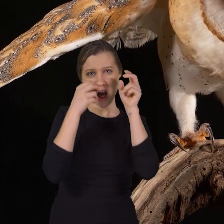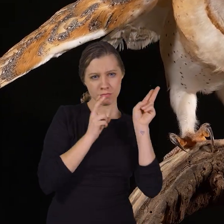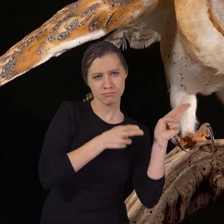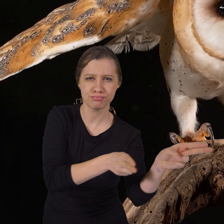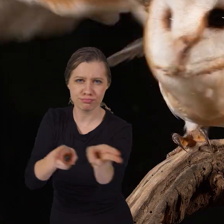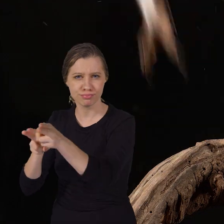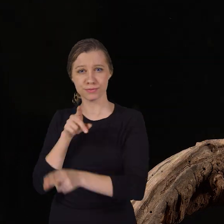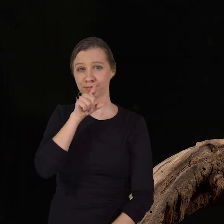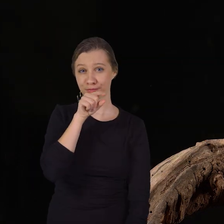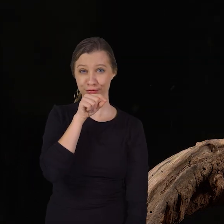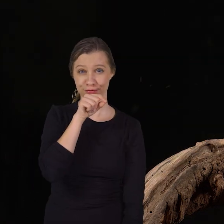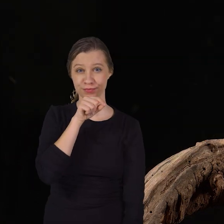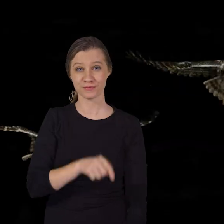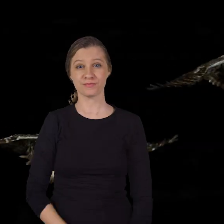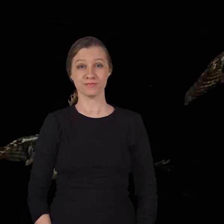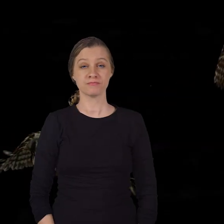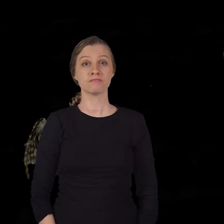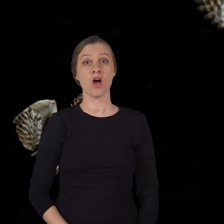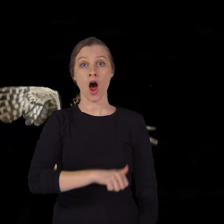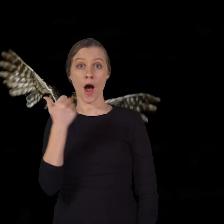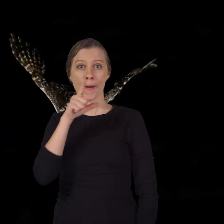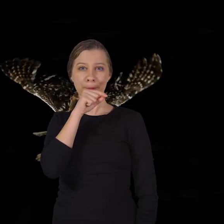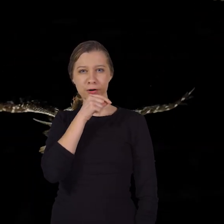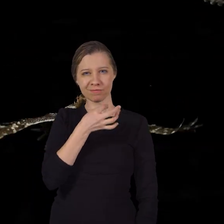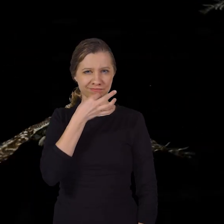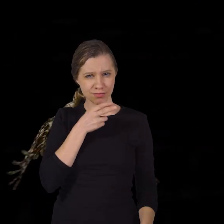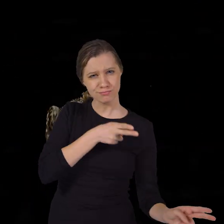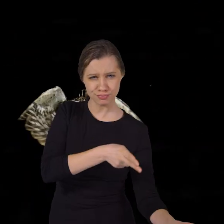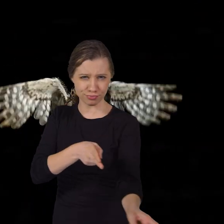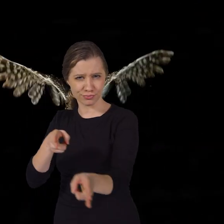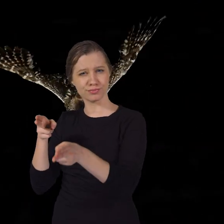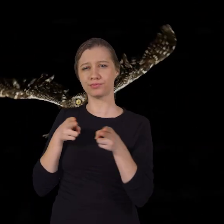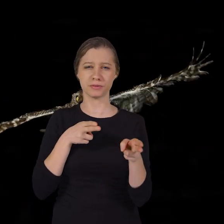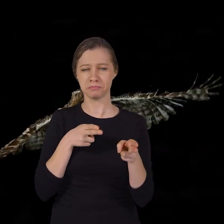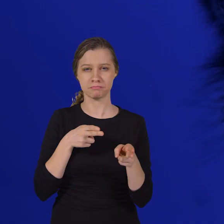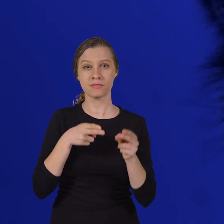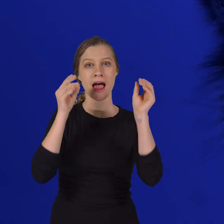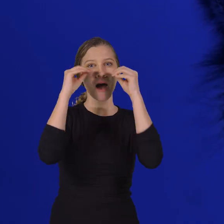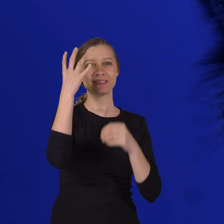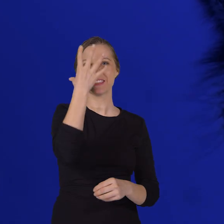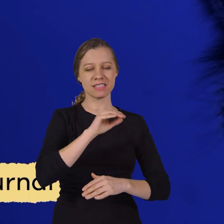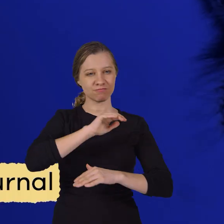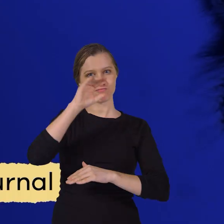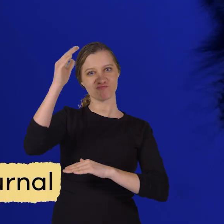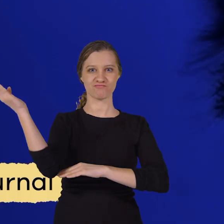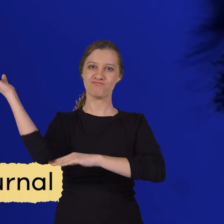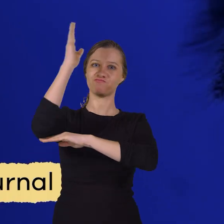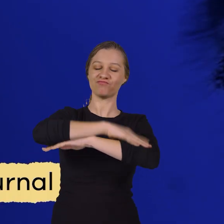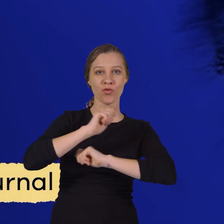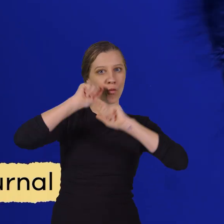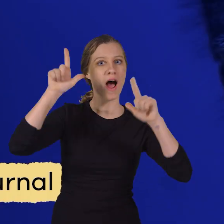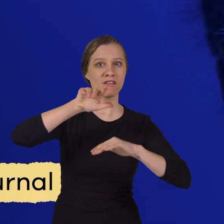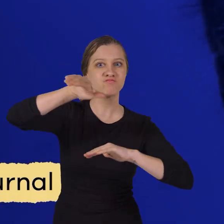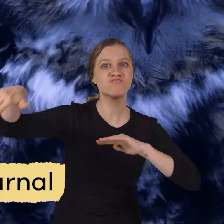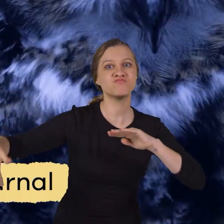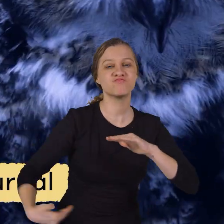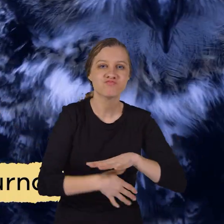is a bird of prey. But unlike other birds of prey, owls are nocturnal, which means they are